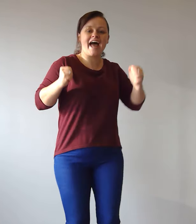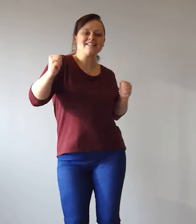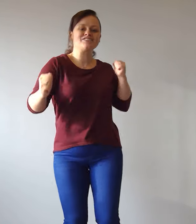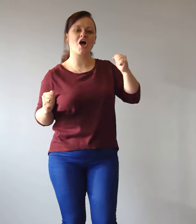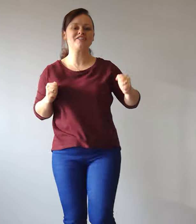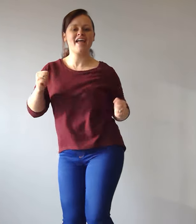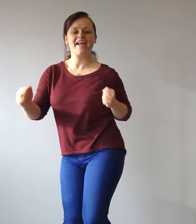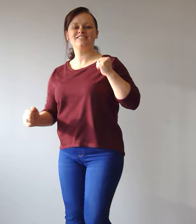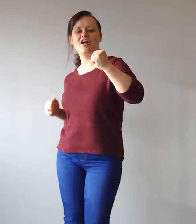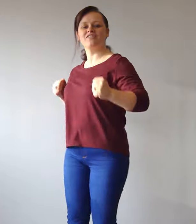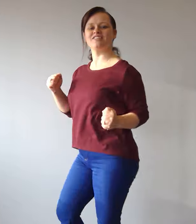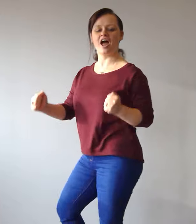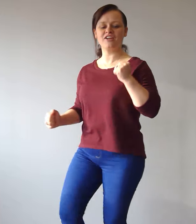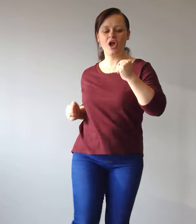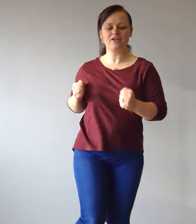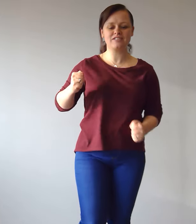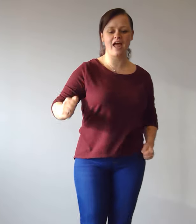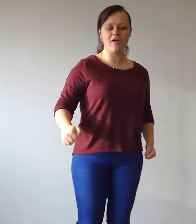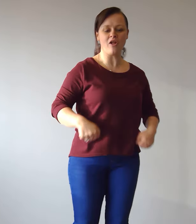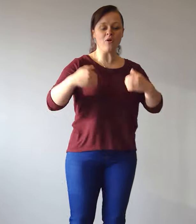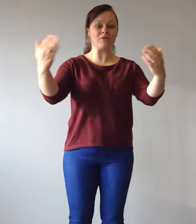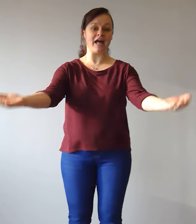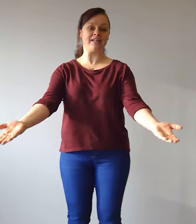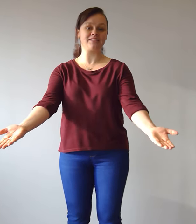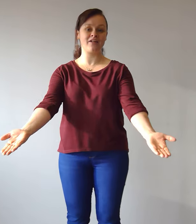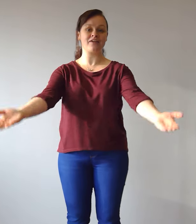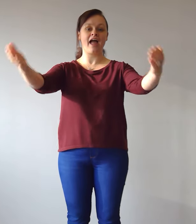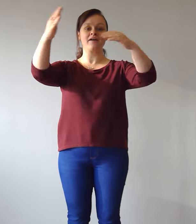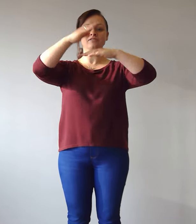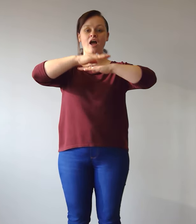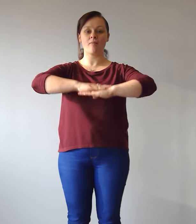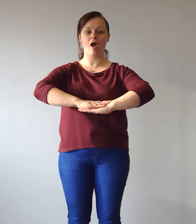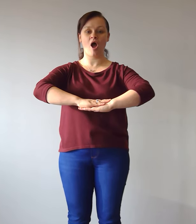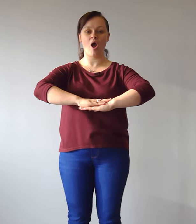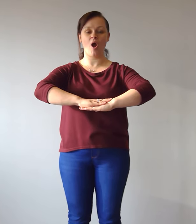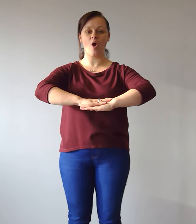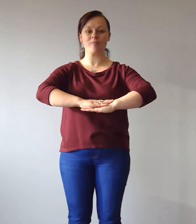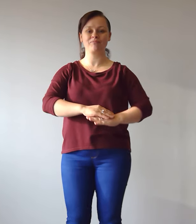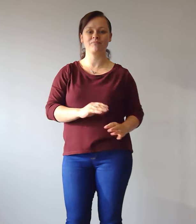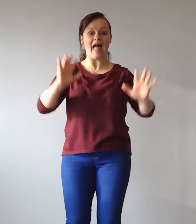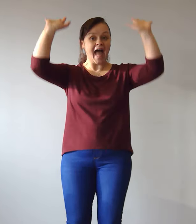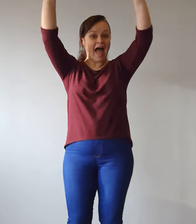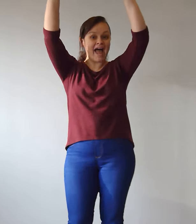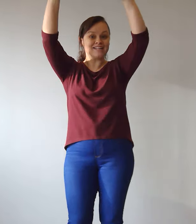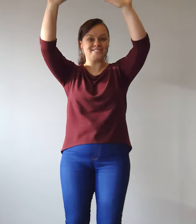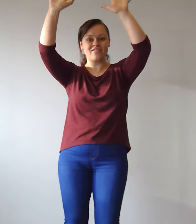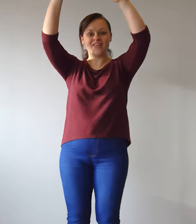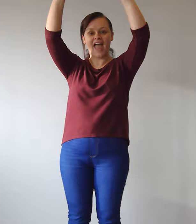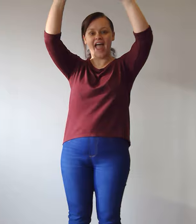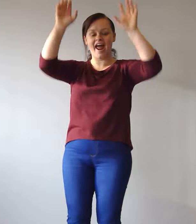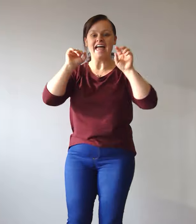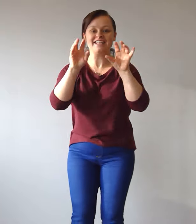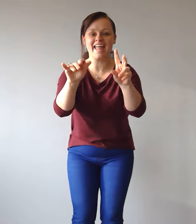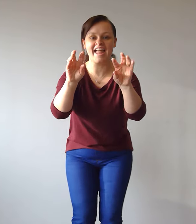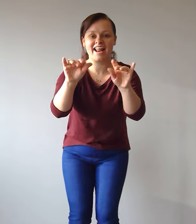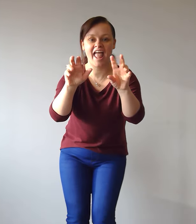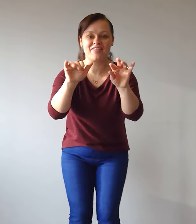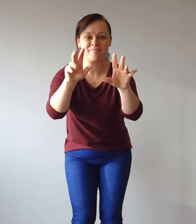Dance all day, fun and love ever, We'll dance ever, eh? Hands in the air, tickle in the